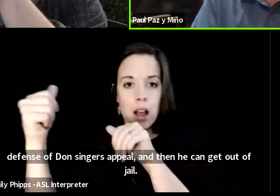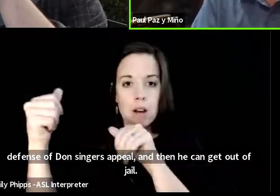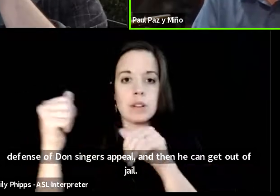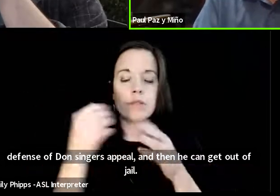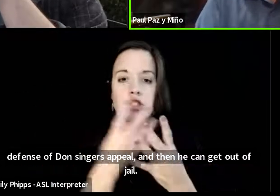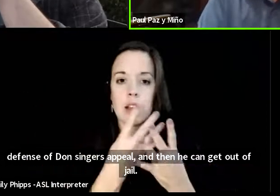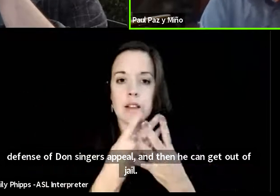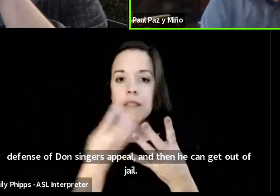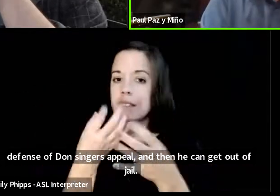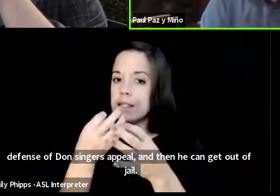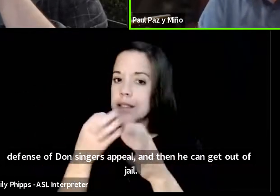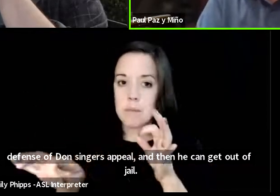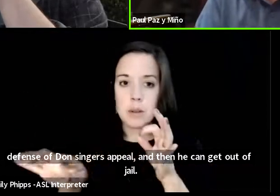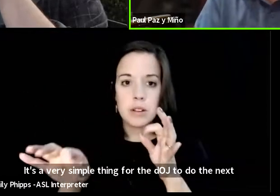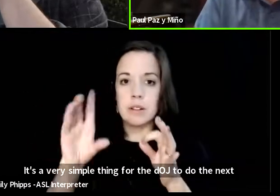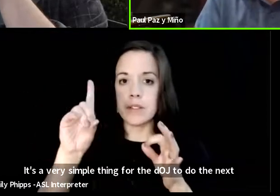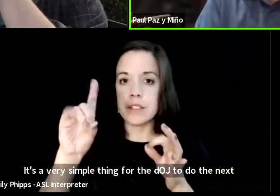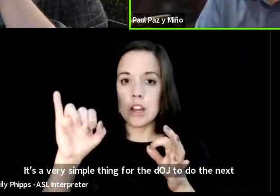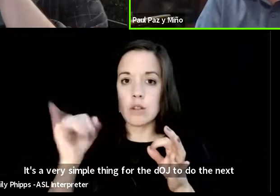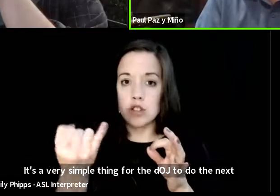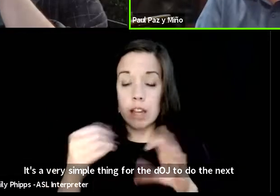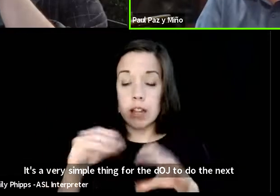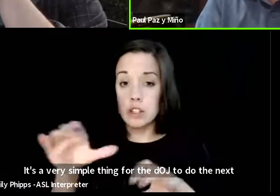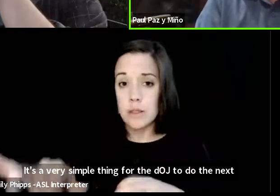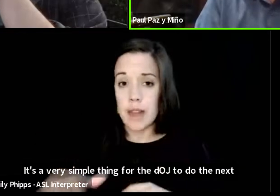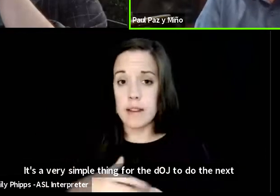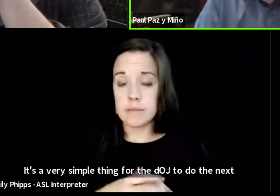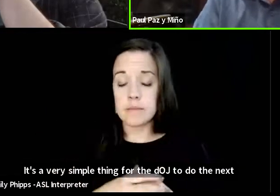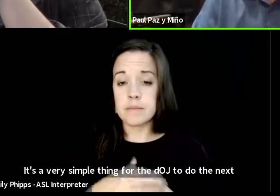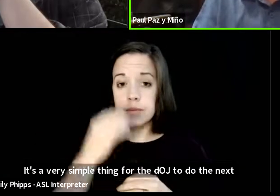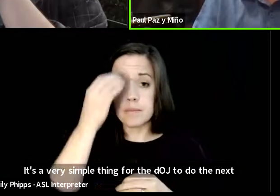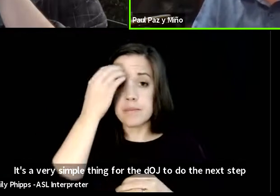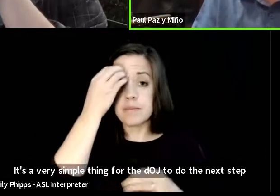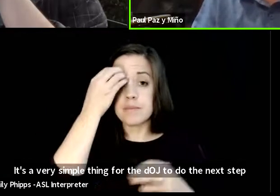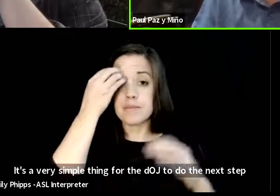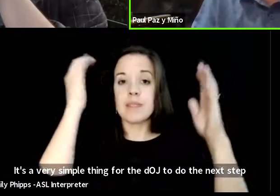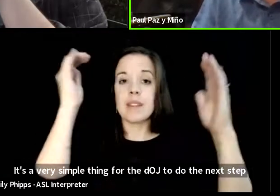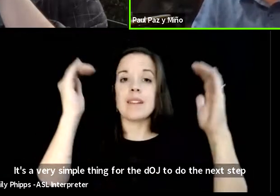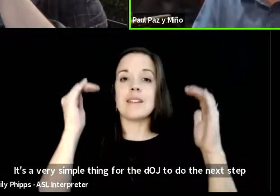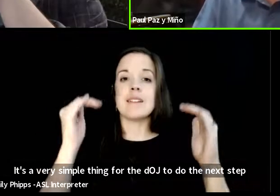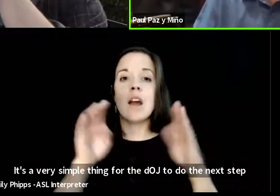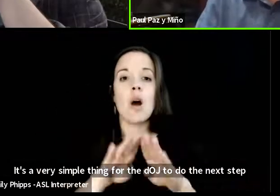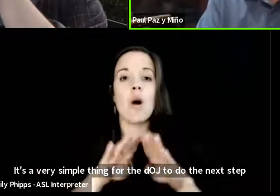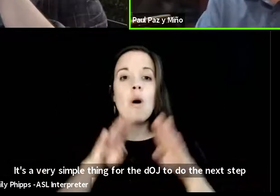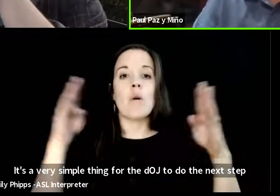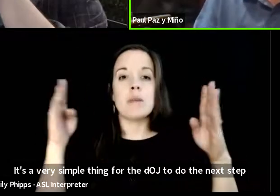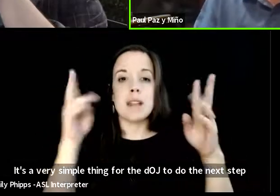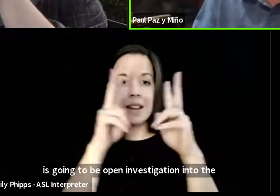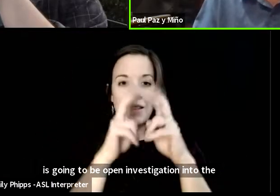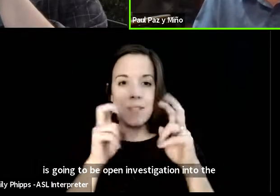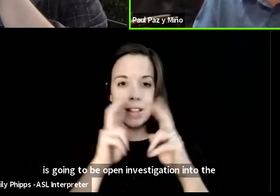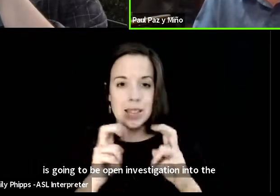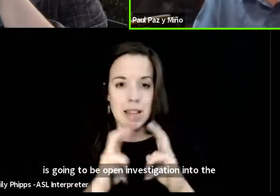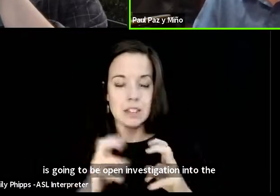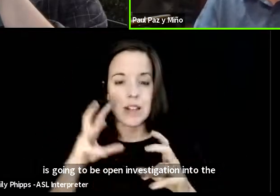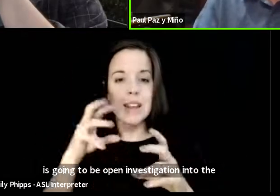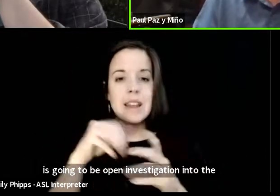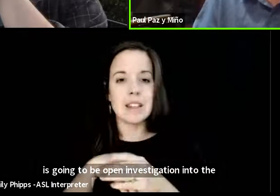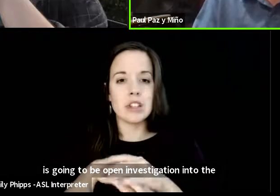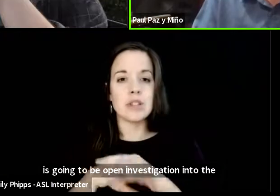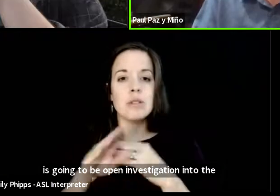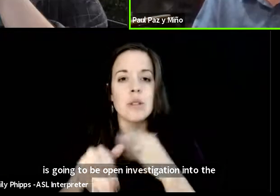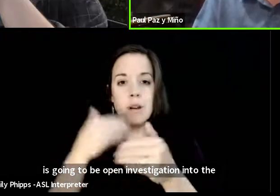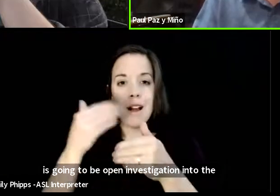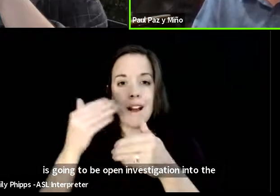thing for the doj to do the next step is going to be open an investigation into the process that